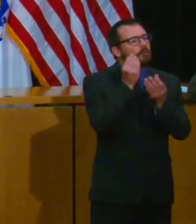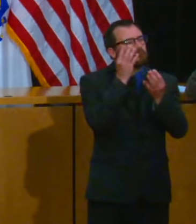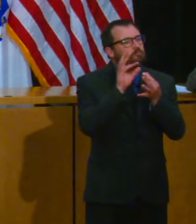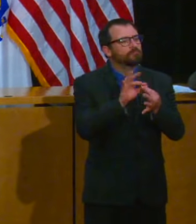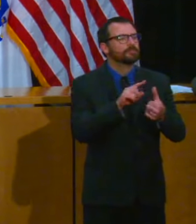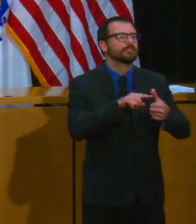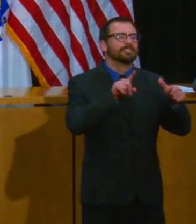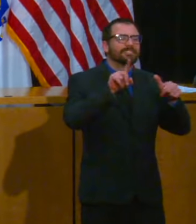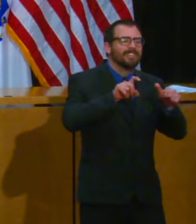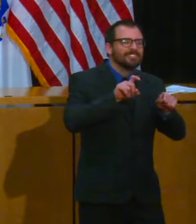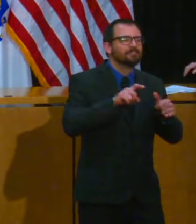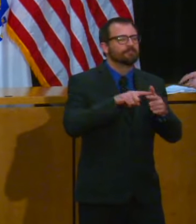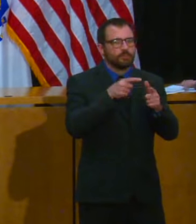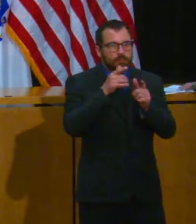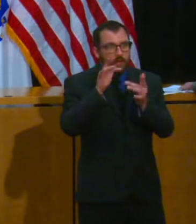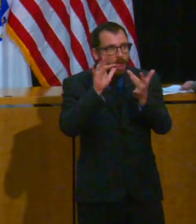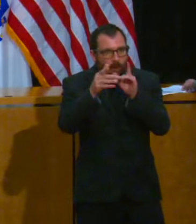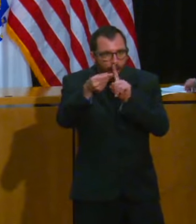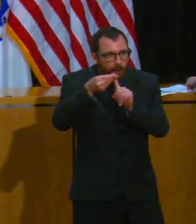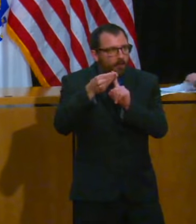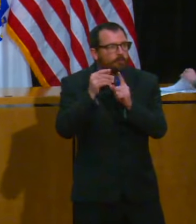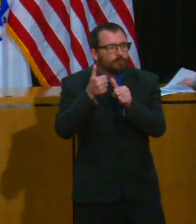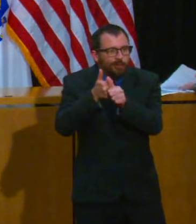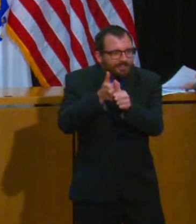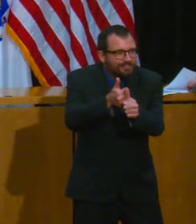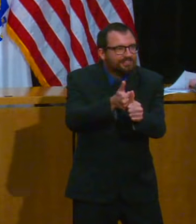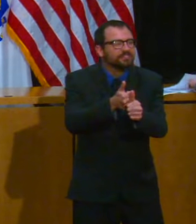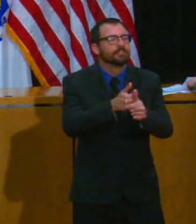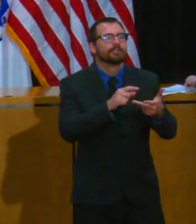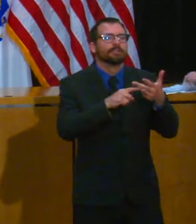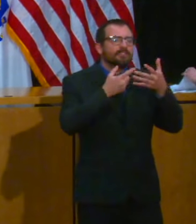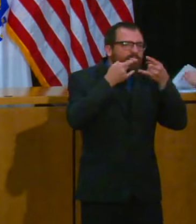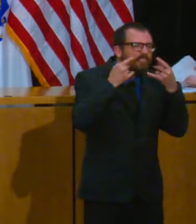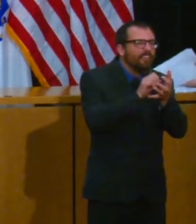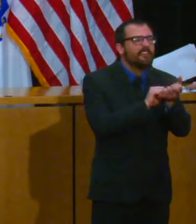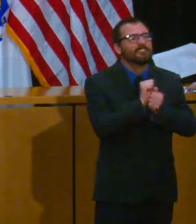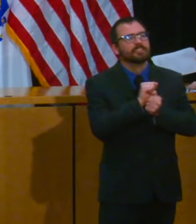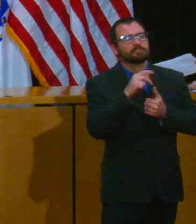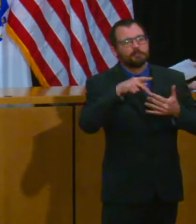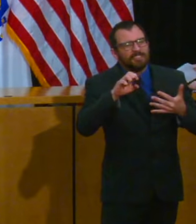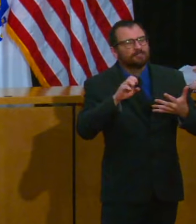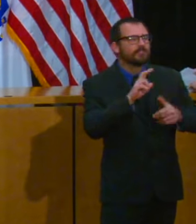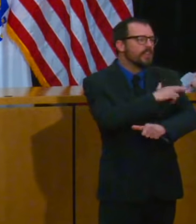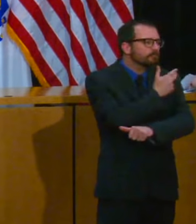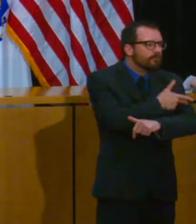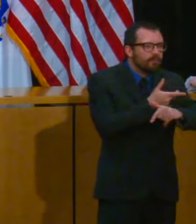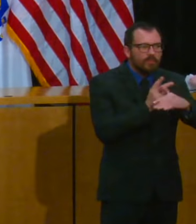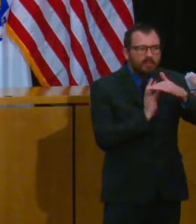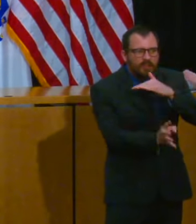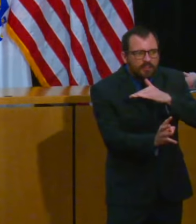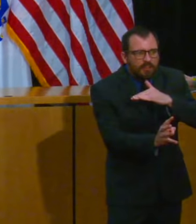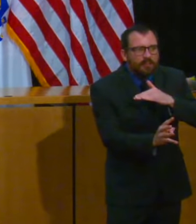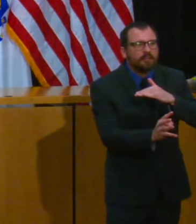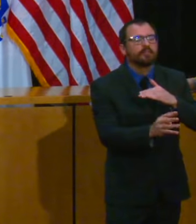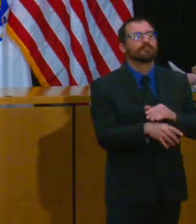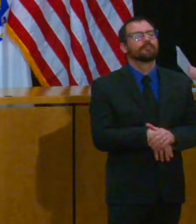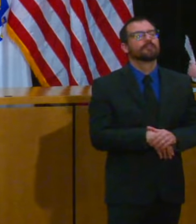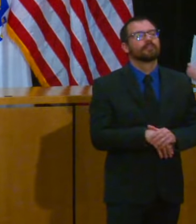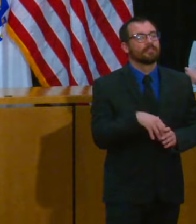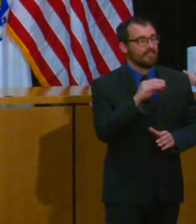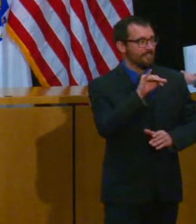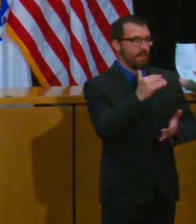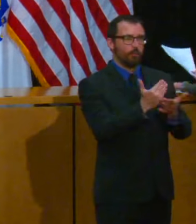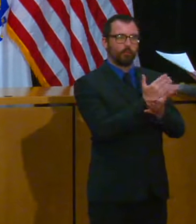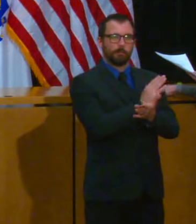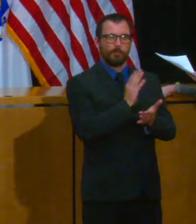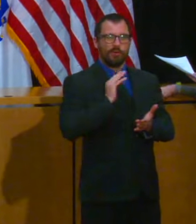PPE distribution and the ongoing work of the reopening advisory board I also want to give a brief update on federal disaster